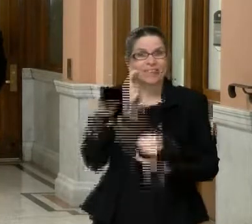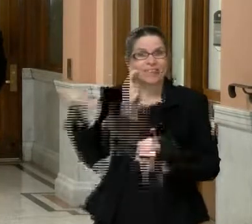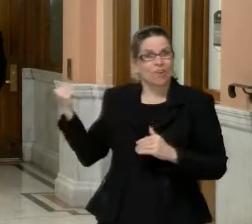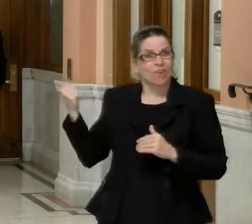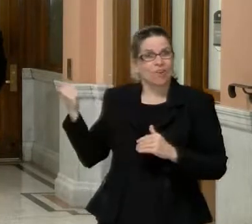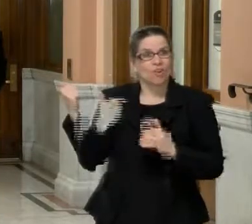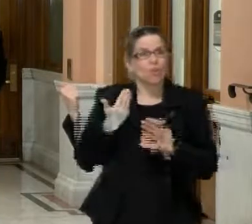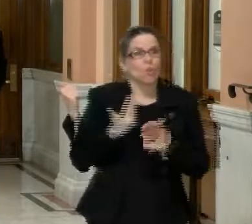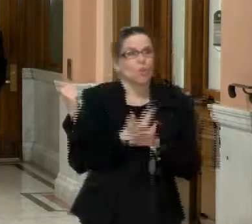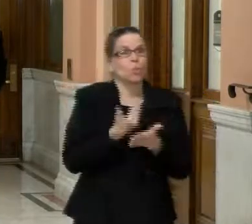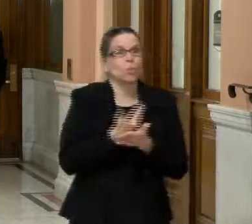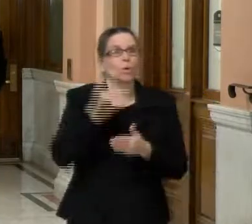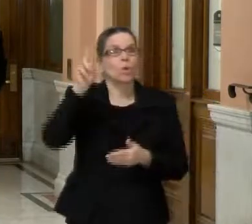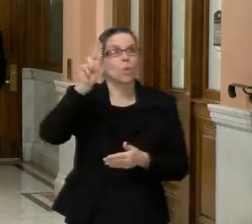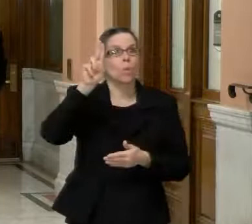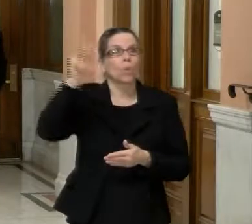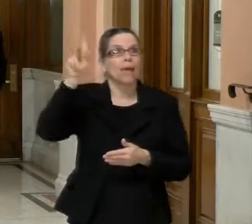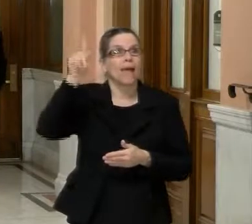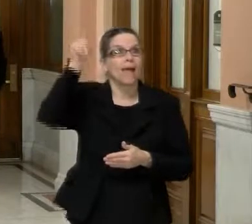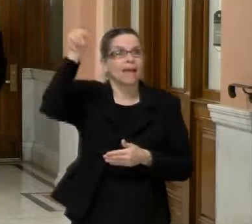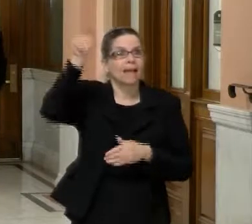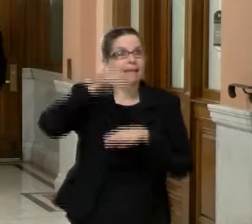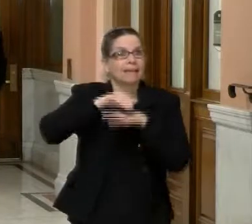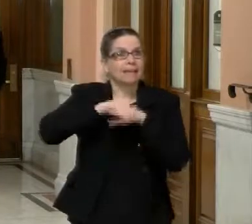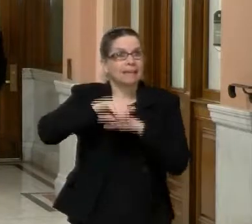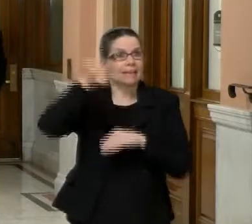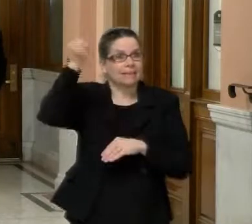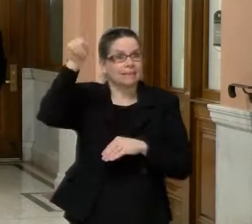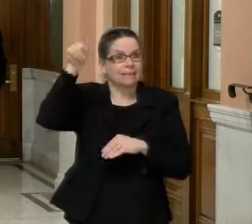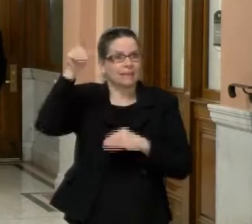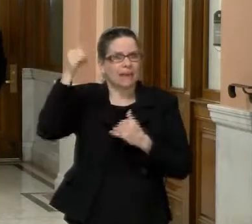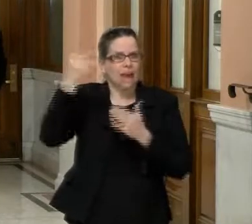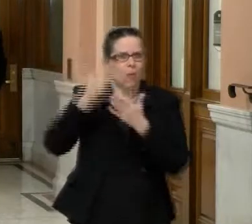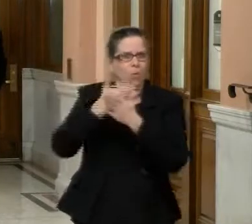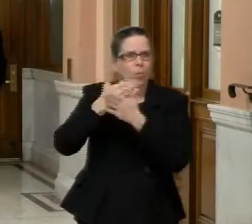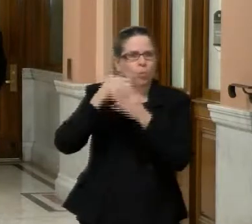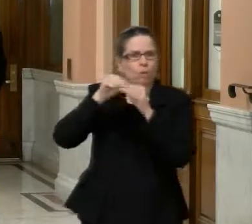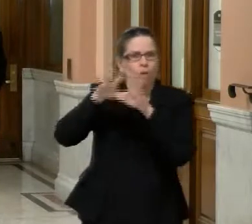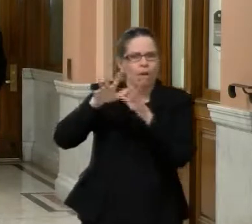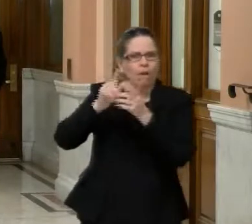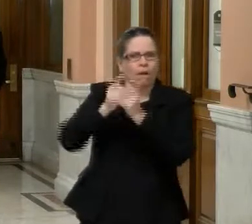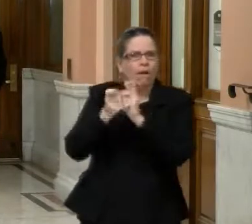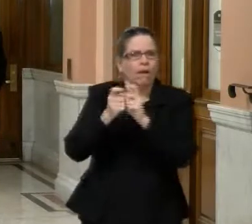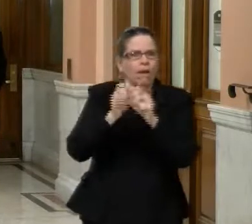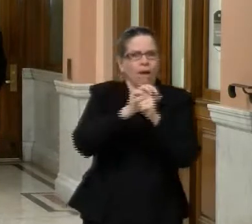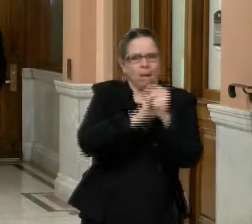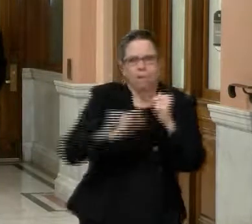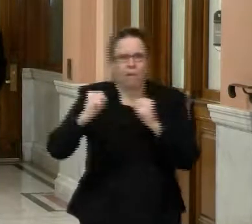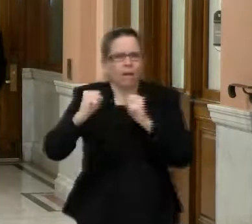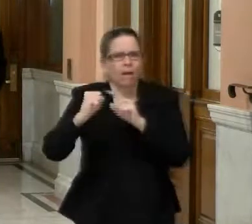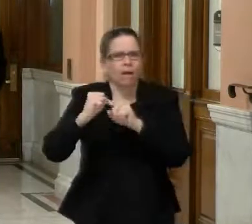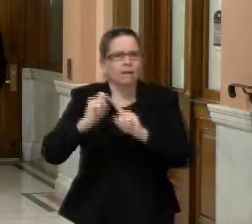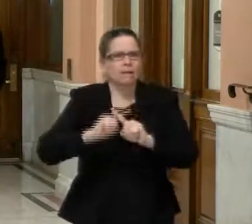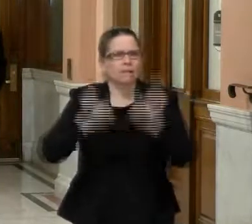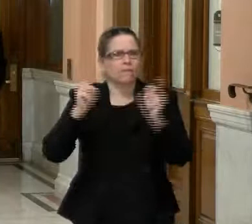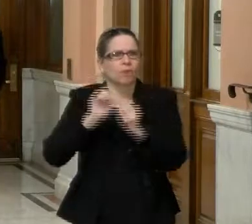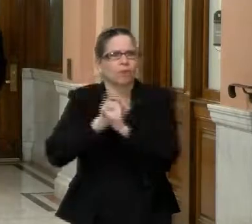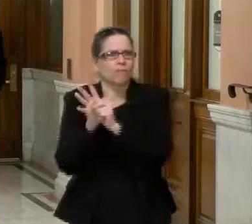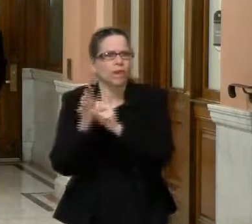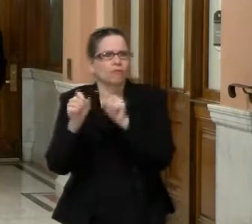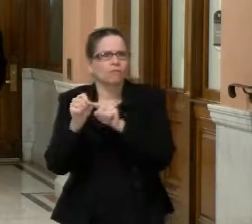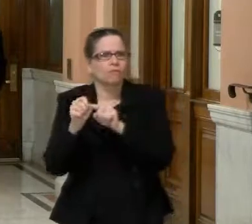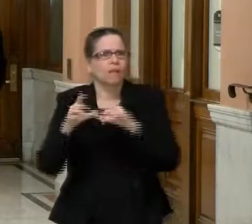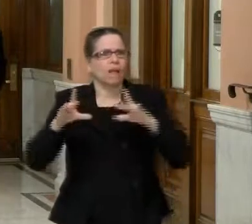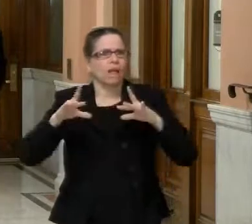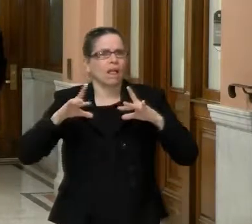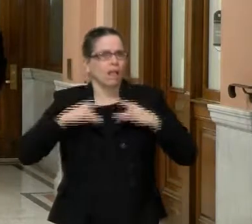strain, uh, from Britain that, uh, has been documented now to be here in, Worcester County. And so what we